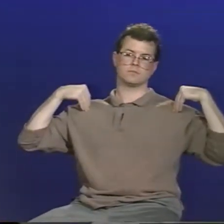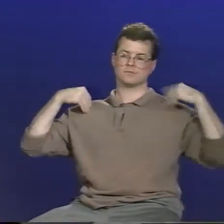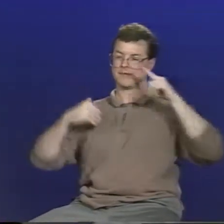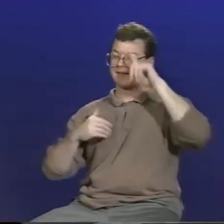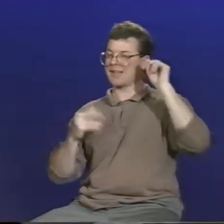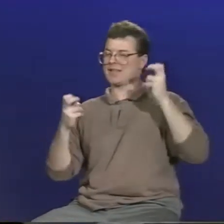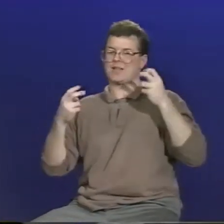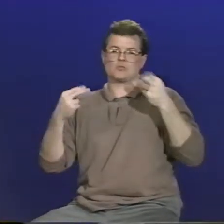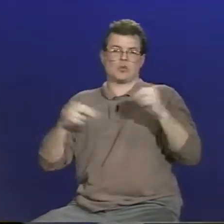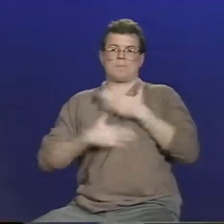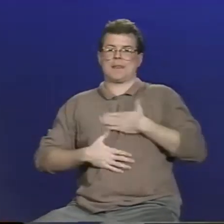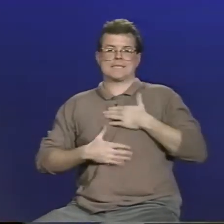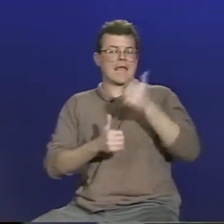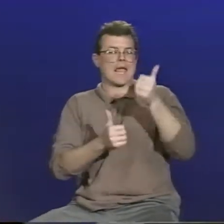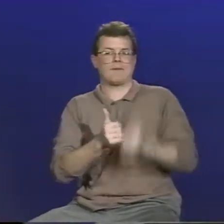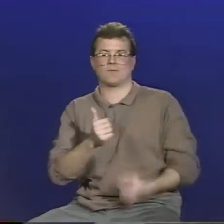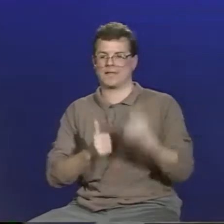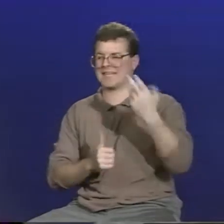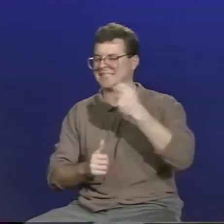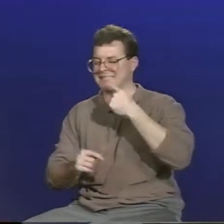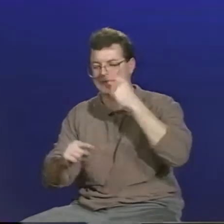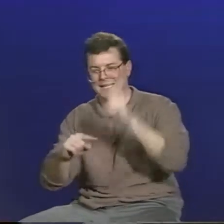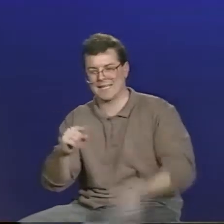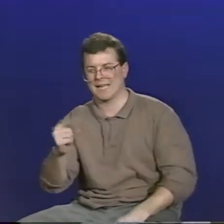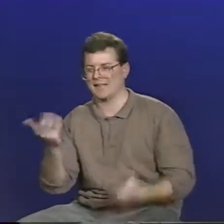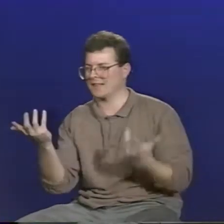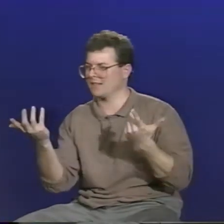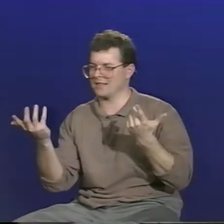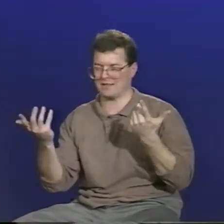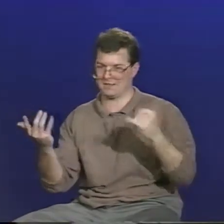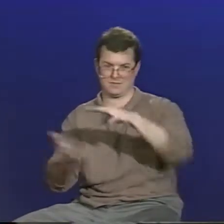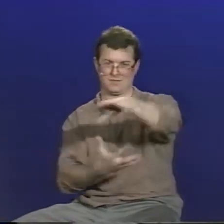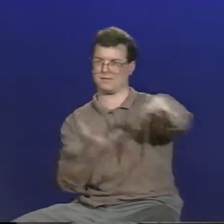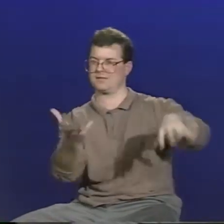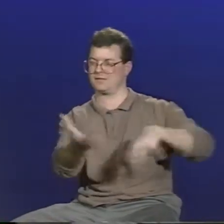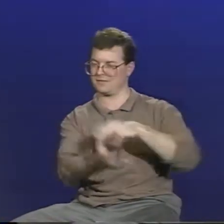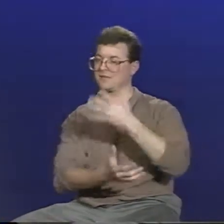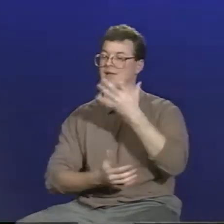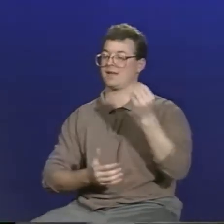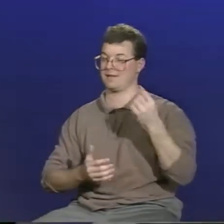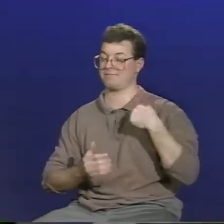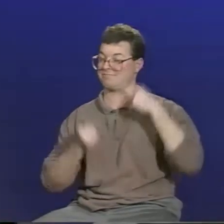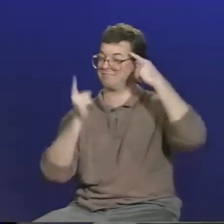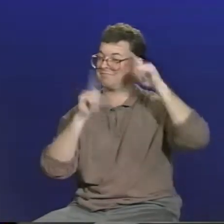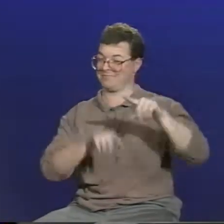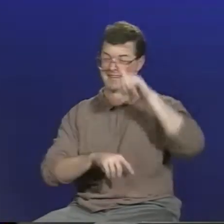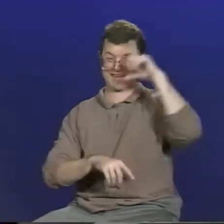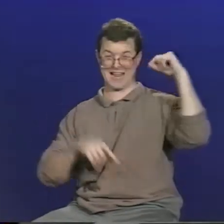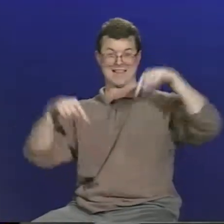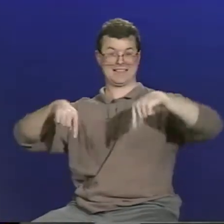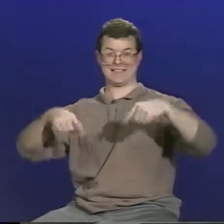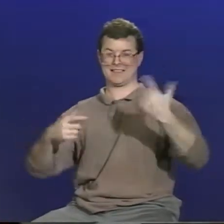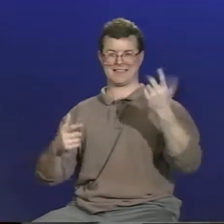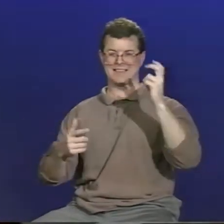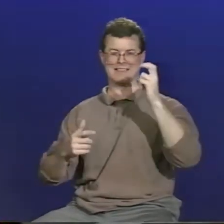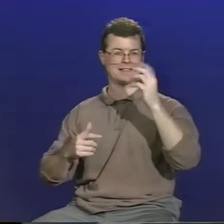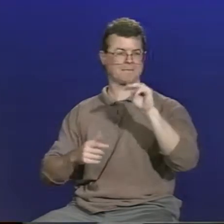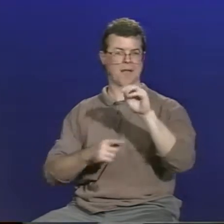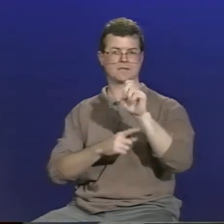take the lead in this area, not to try and maintain a neutral attitude, but to take the lead and not try and please everyone.